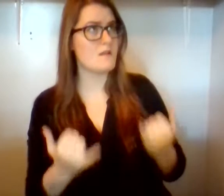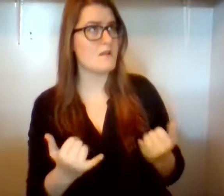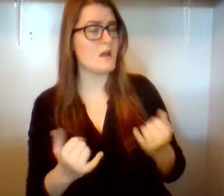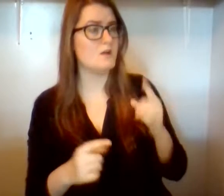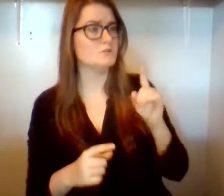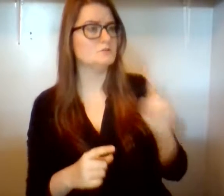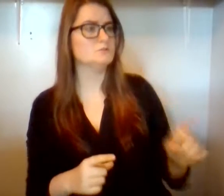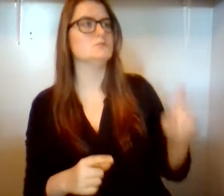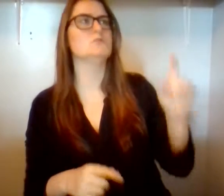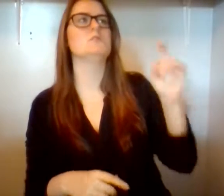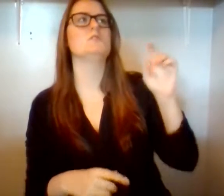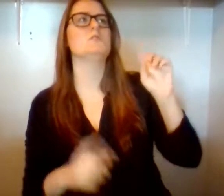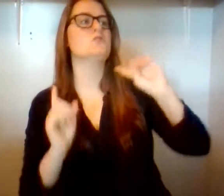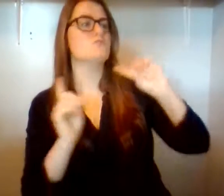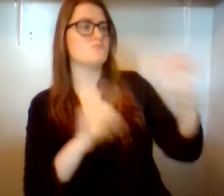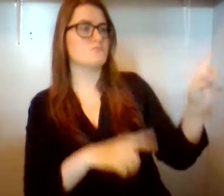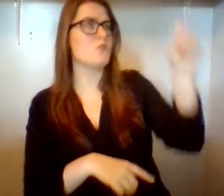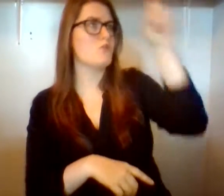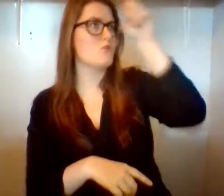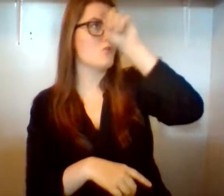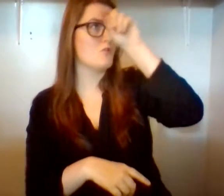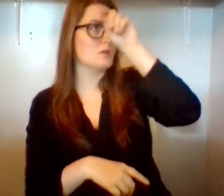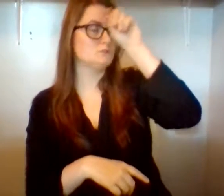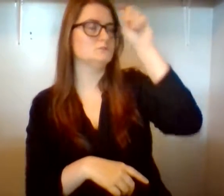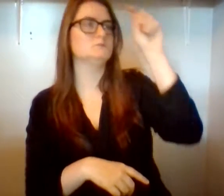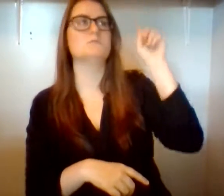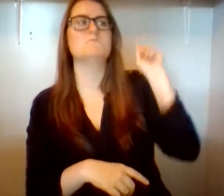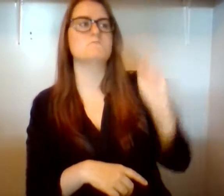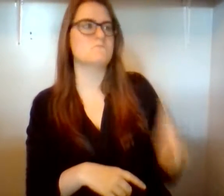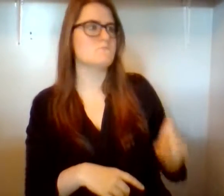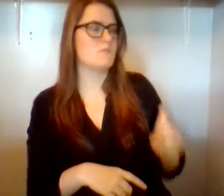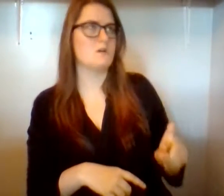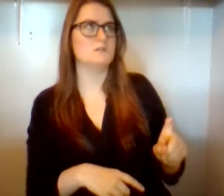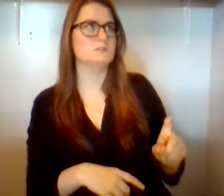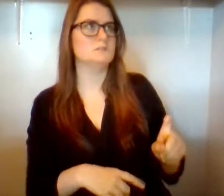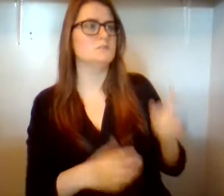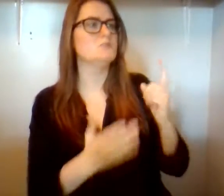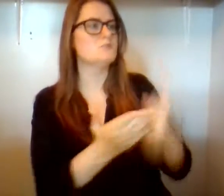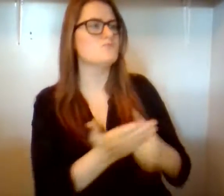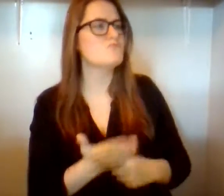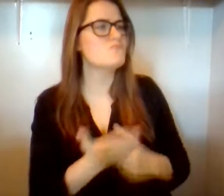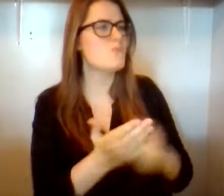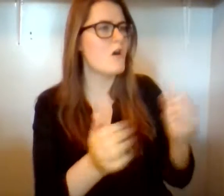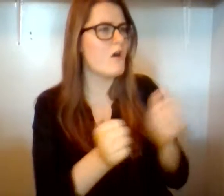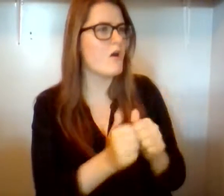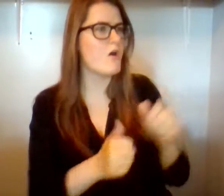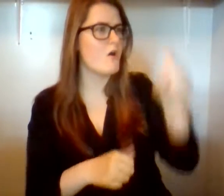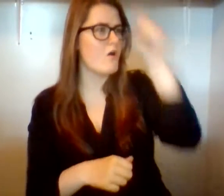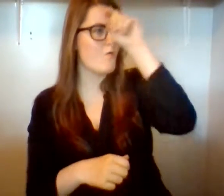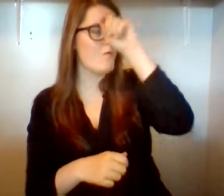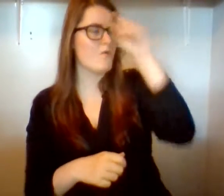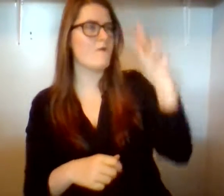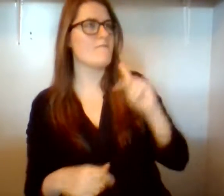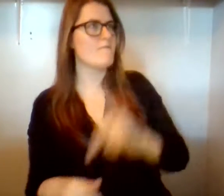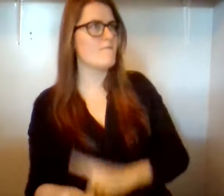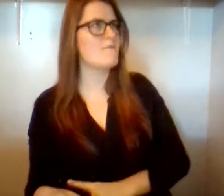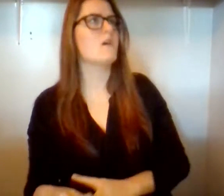back. I'm sending you to Pharaoh to bring my people out of Egypt. Me? Moses exclaimed.